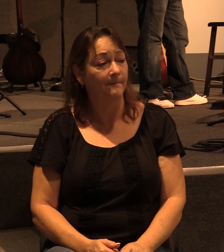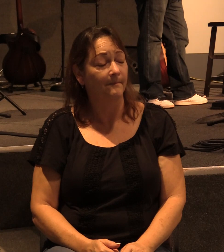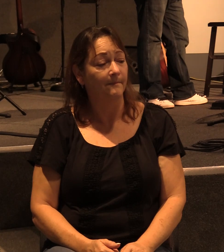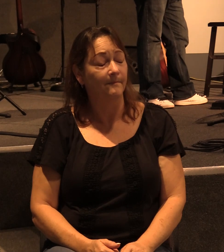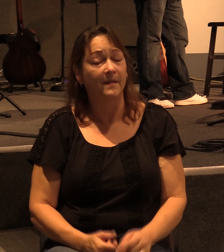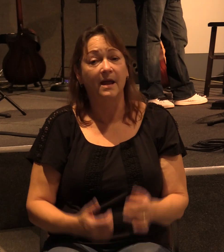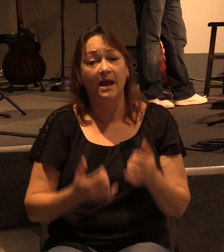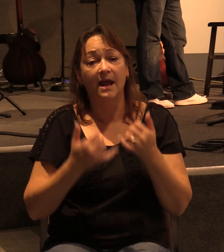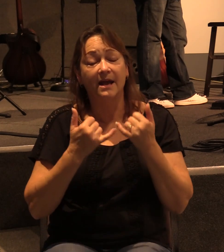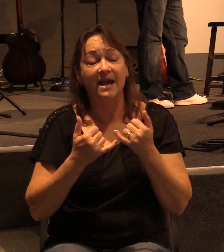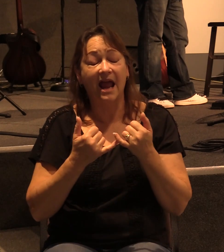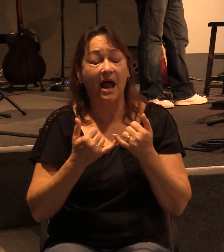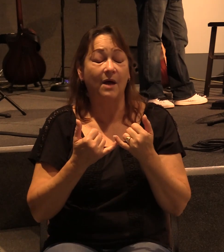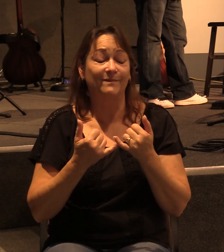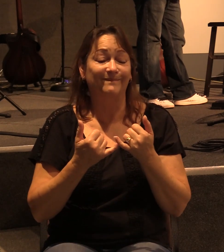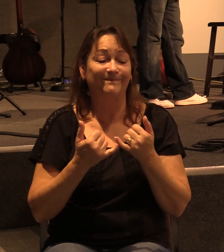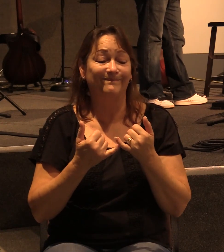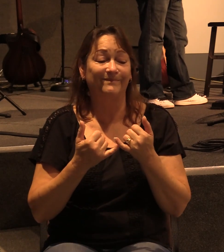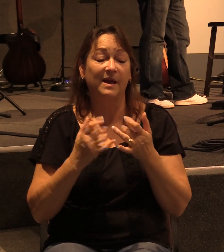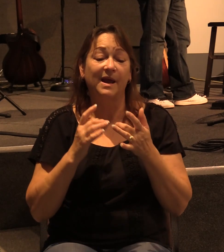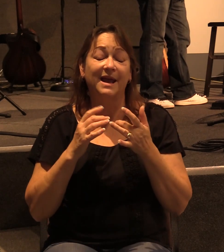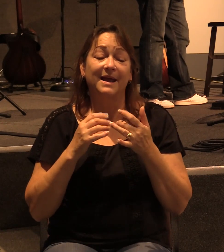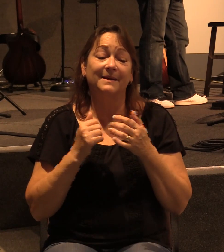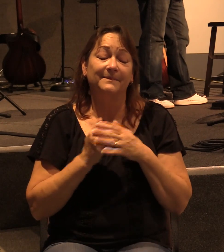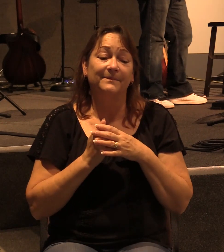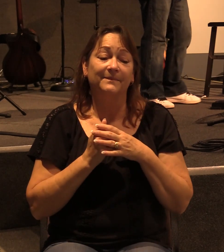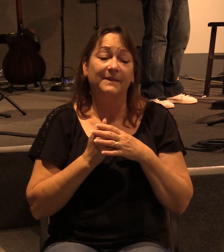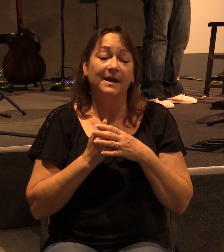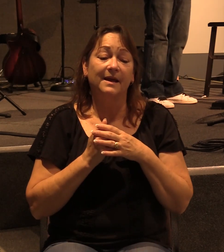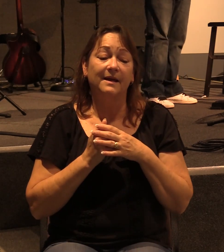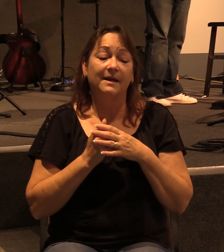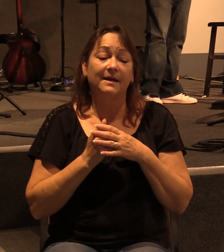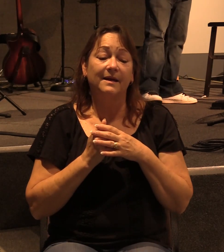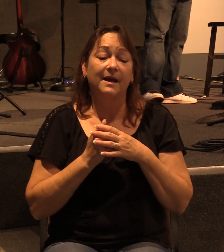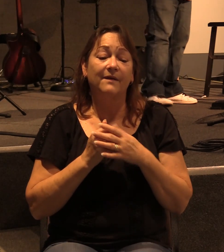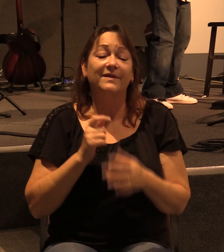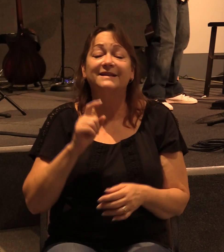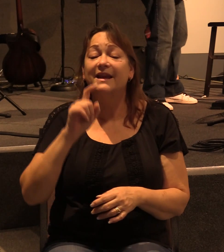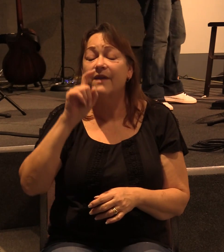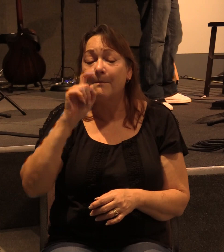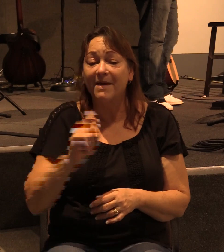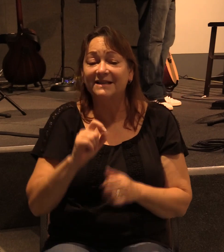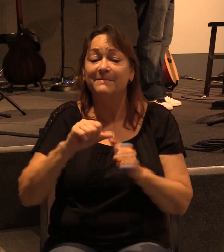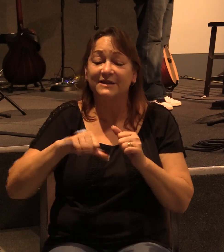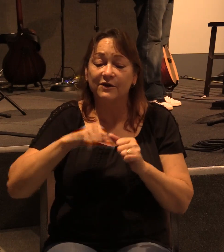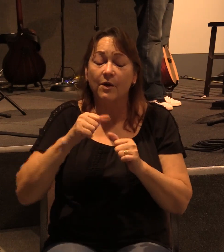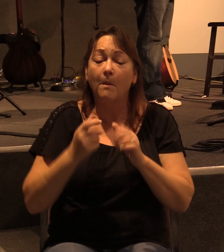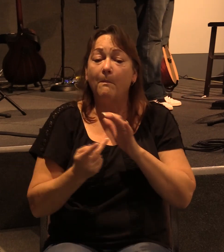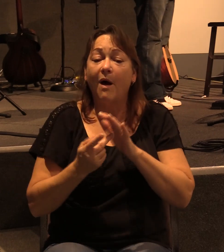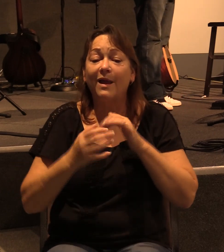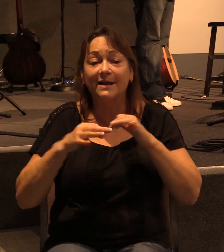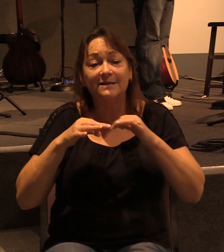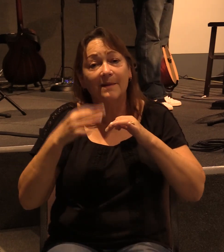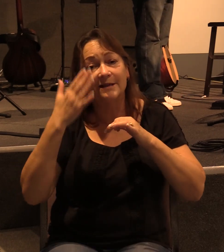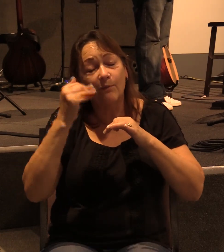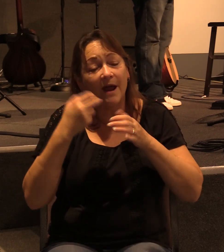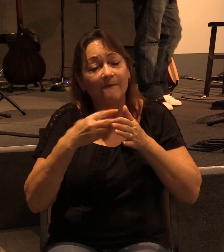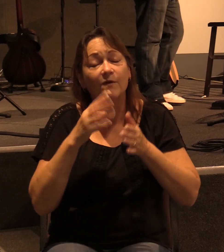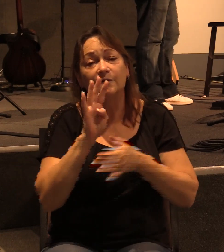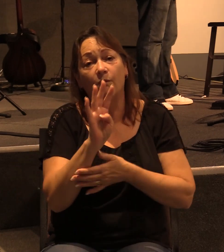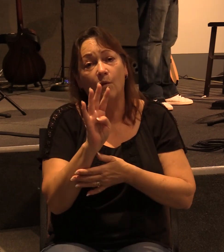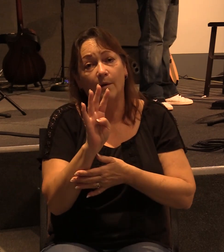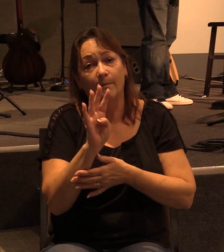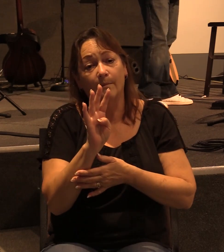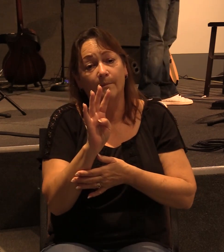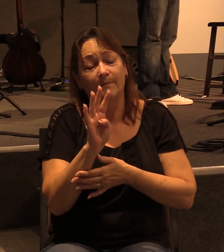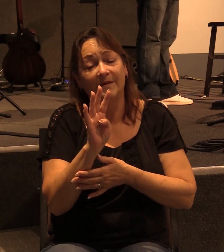Now, speaking of this demand by the false teachers to be circumcised, Paul tells us why in verse 4. Take a look with